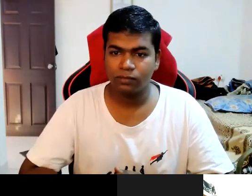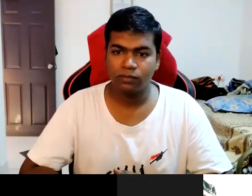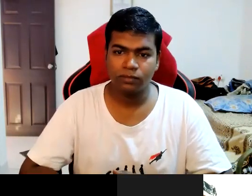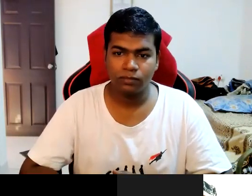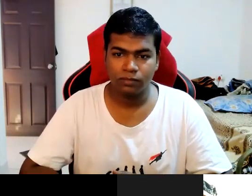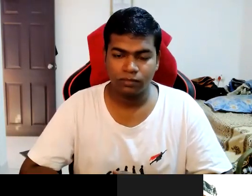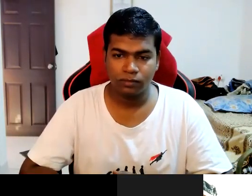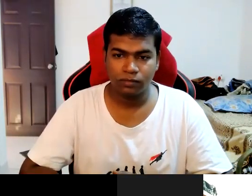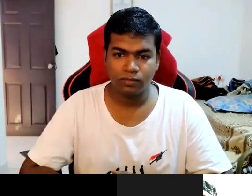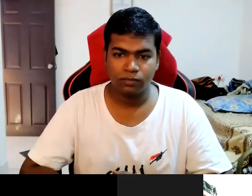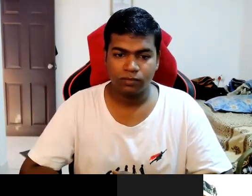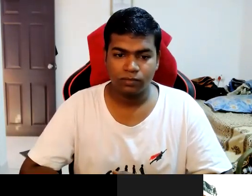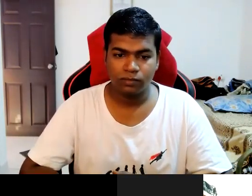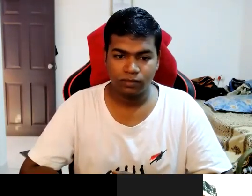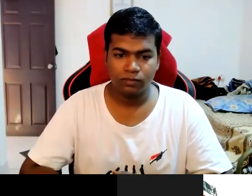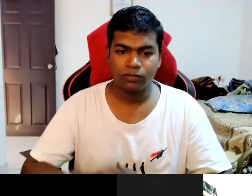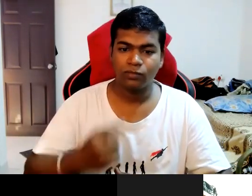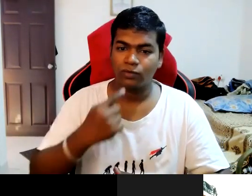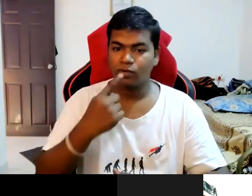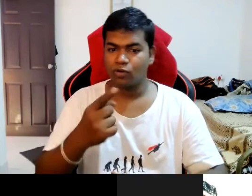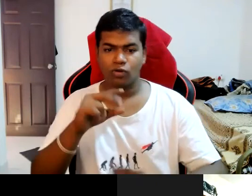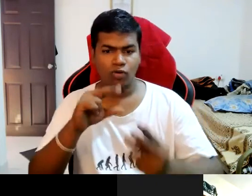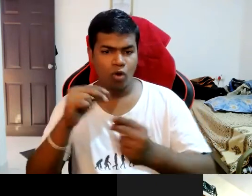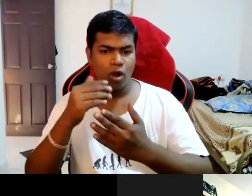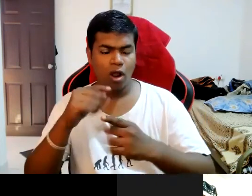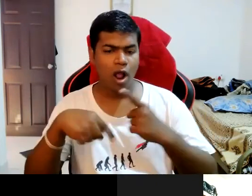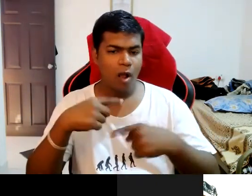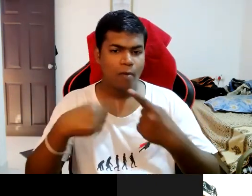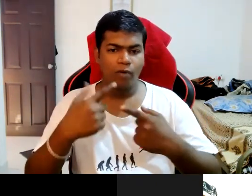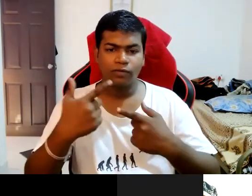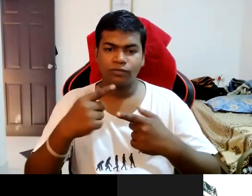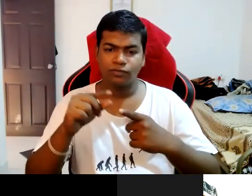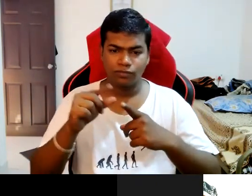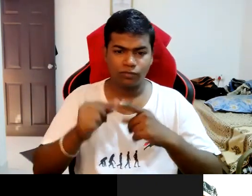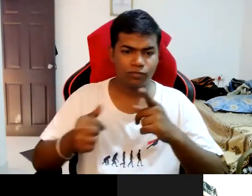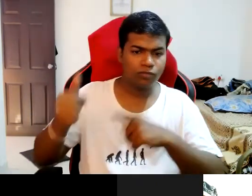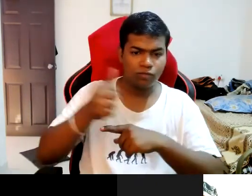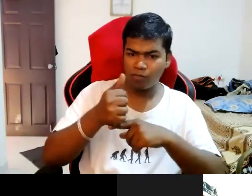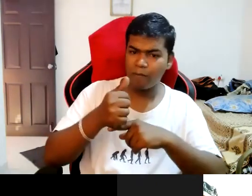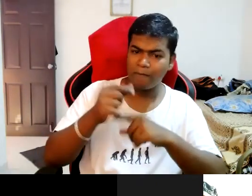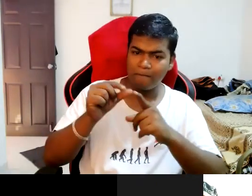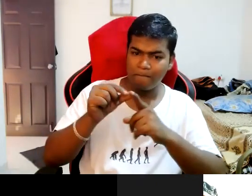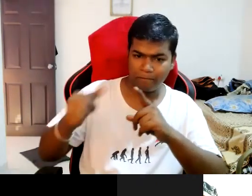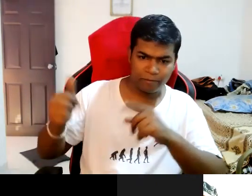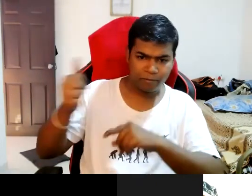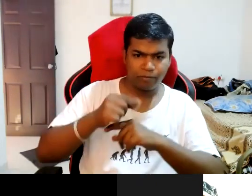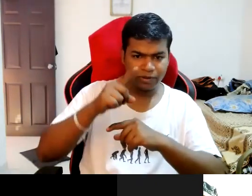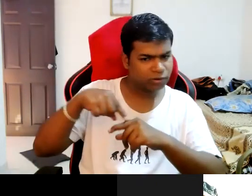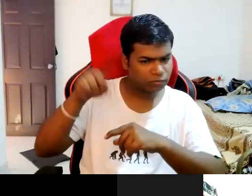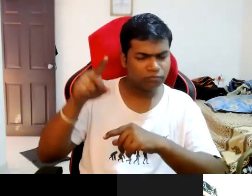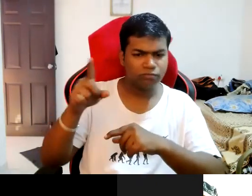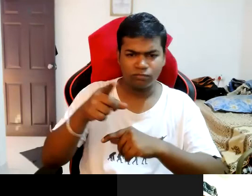talk me through the national award that you received from the hands of honorable president how was that journey and um